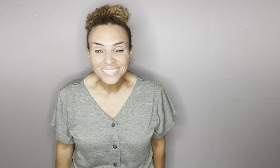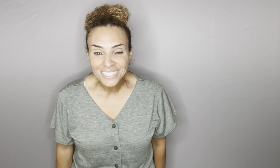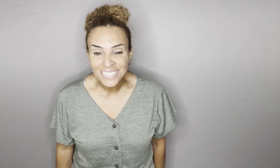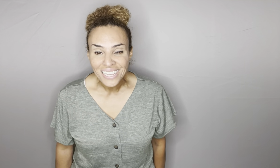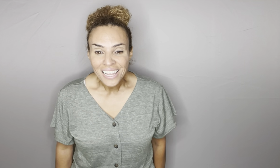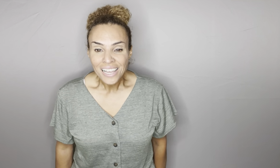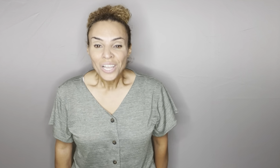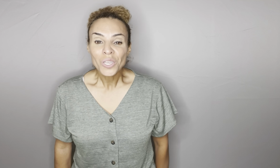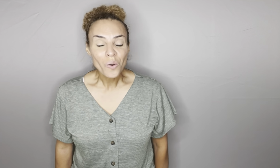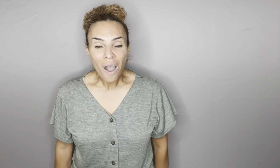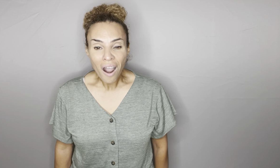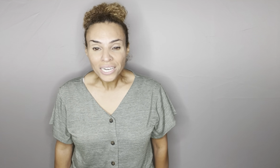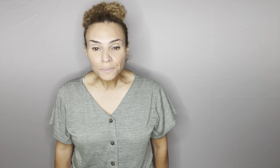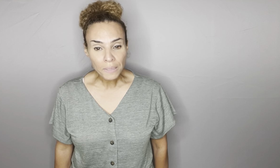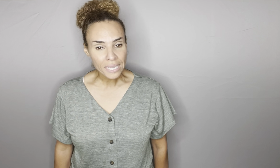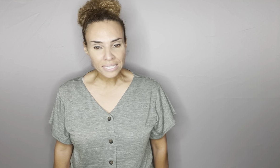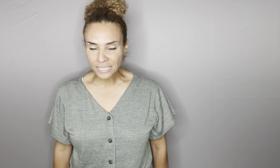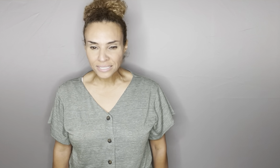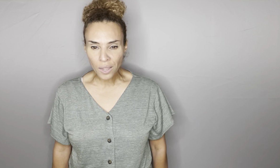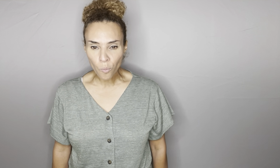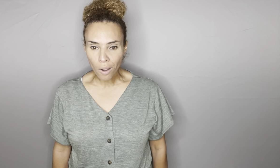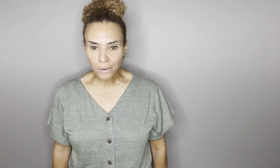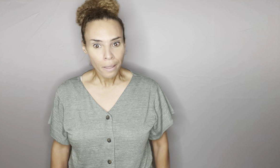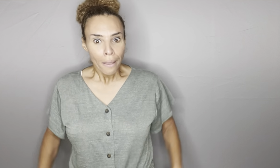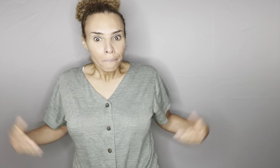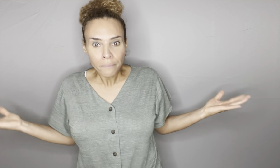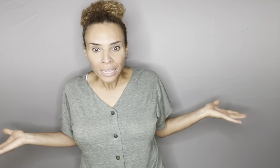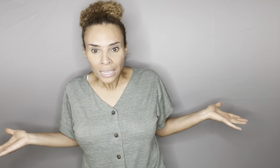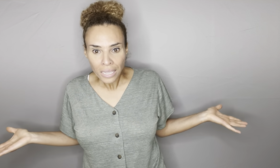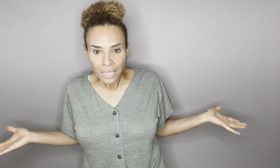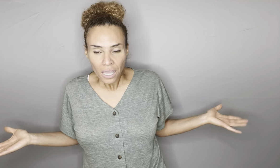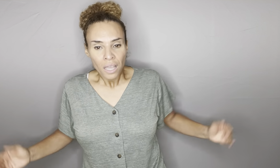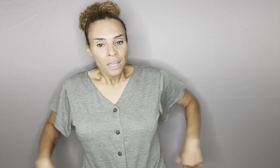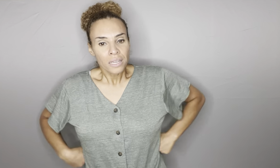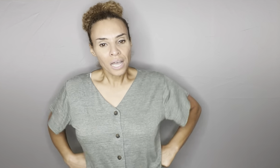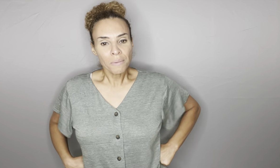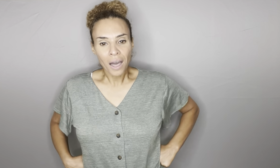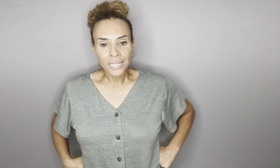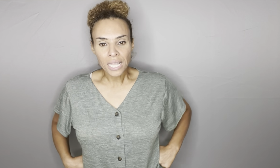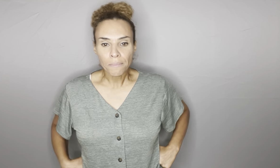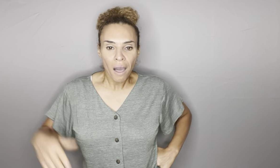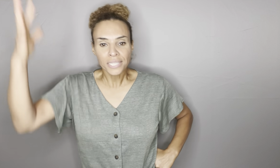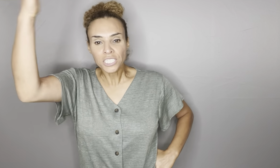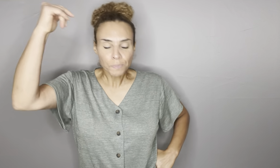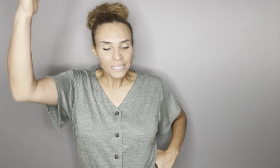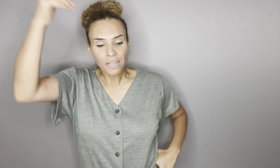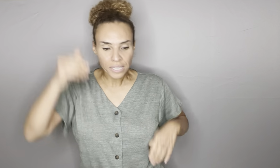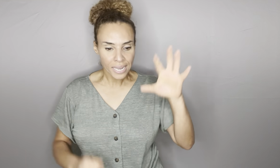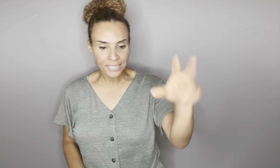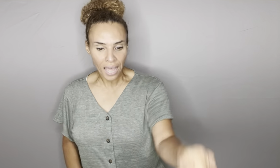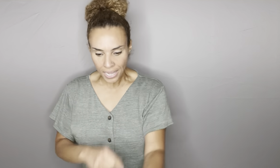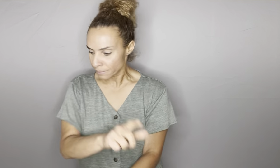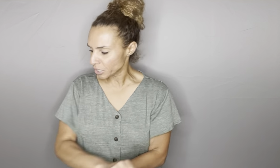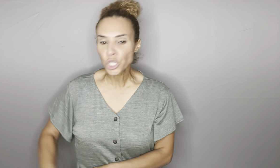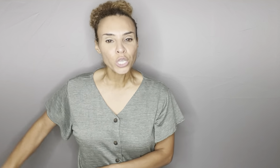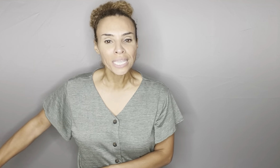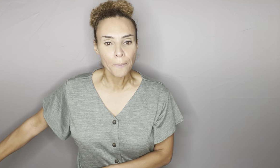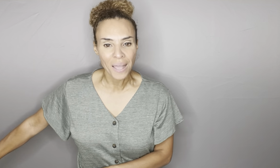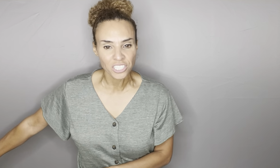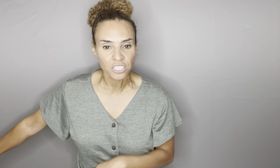what you are speaking to someone me come on come on just bring down the next item so you can get back to